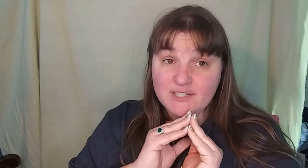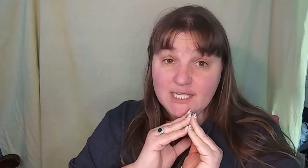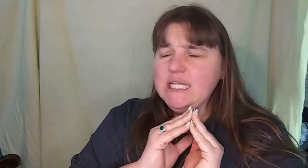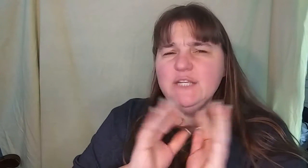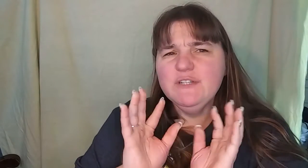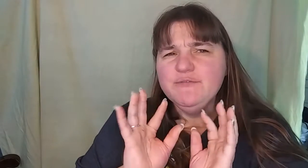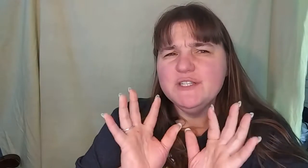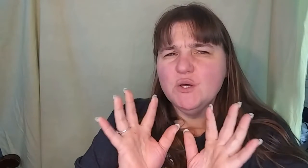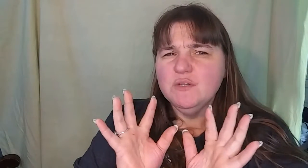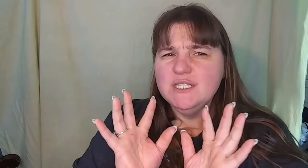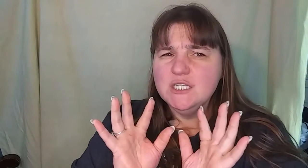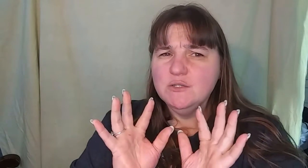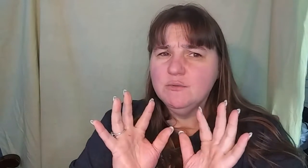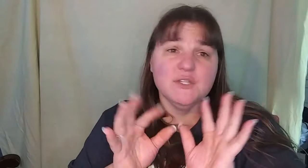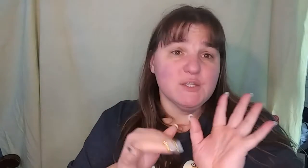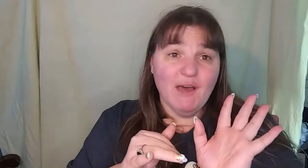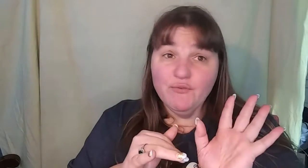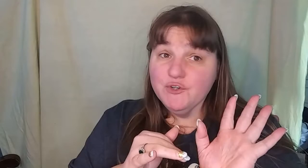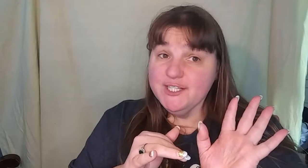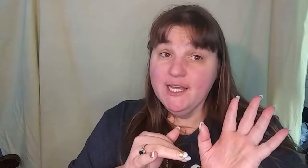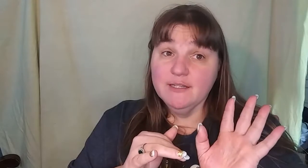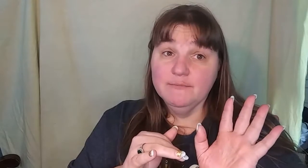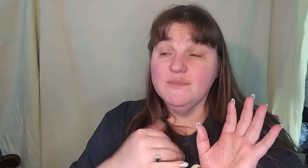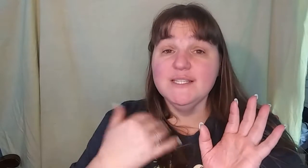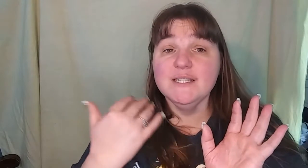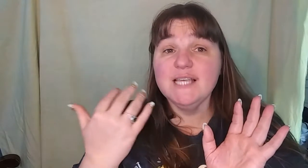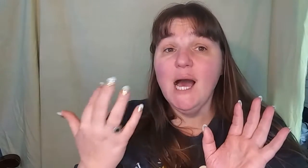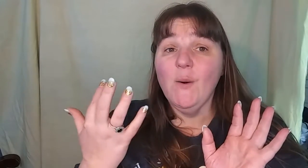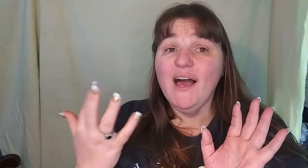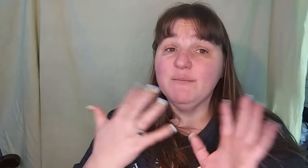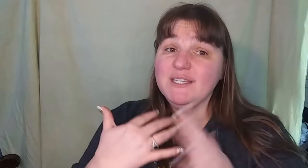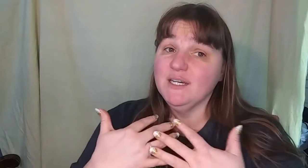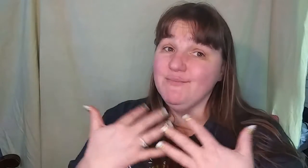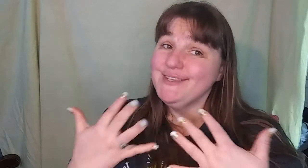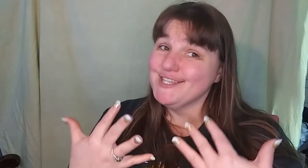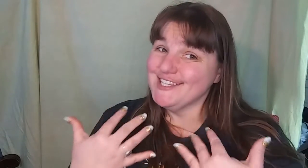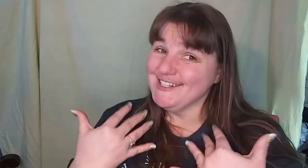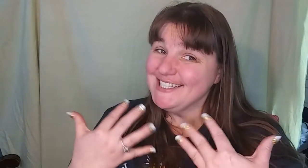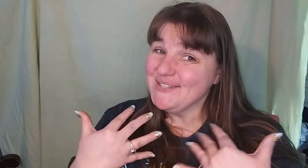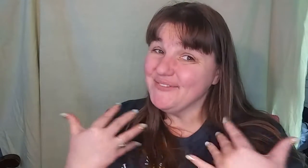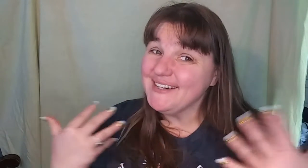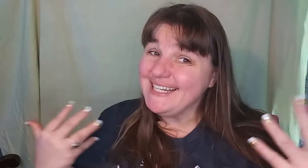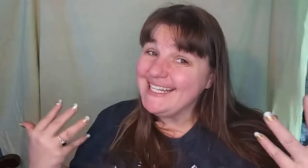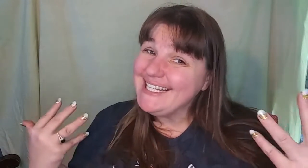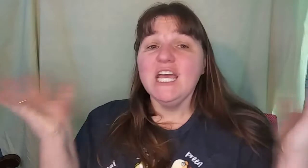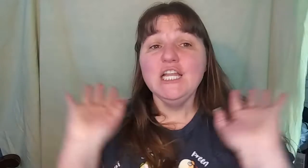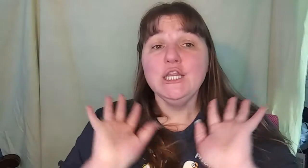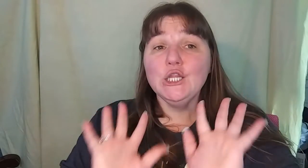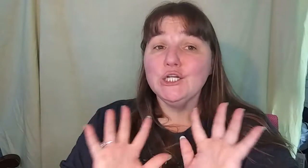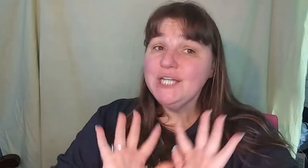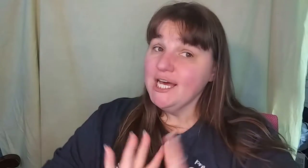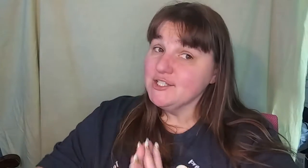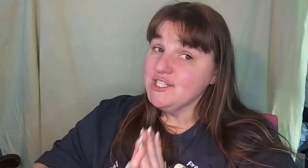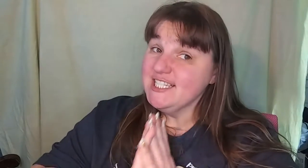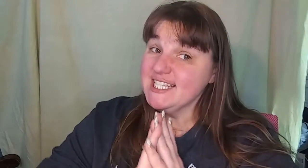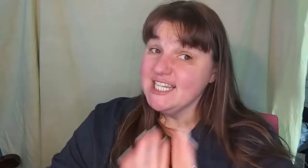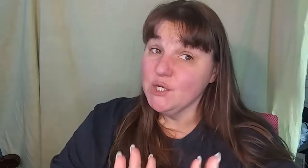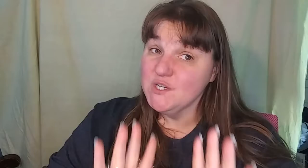need, even if it's only to smile for a second. This is how I become stress-free and learn how to distinguish